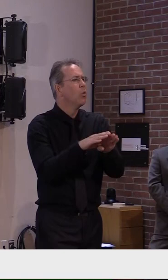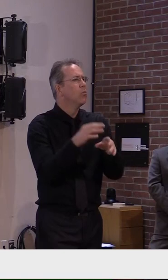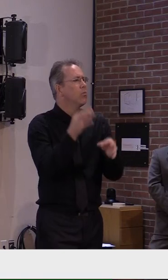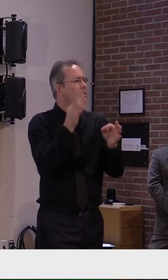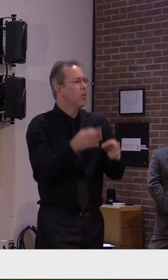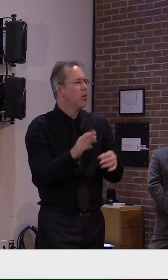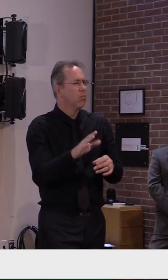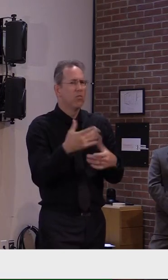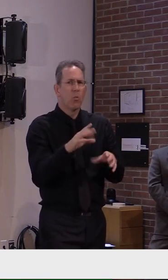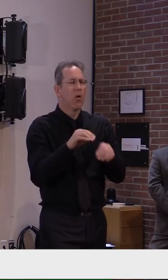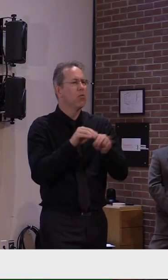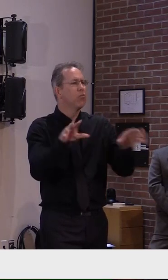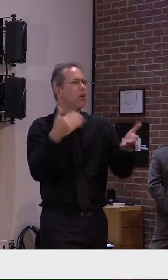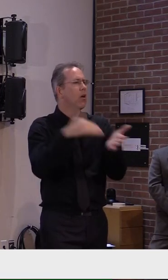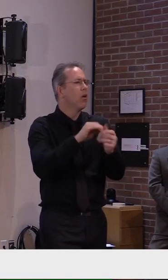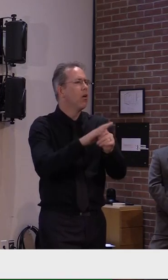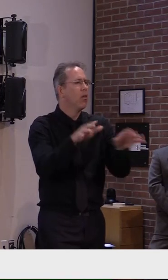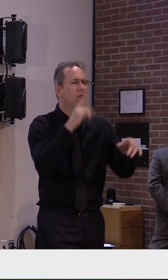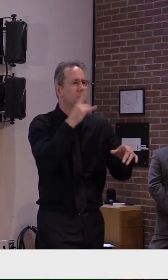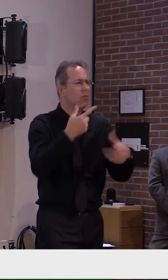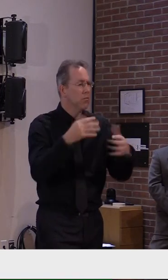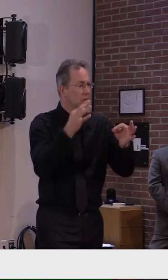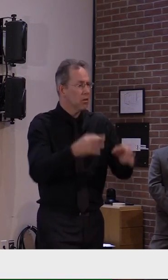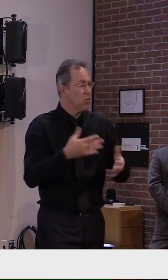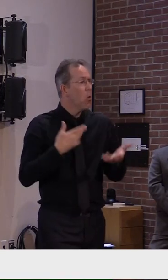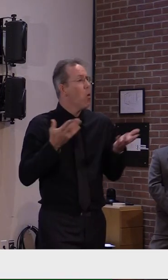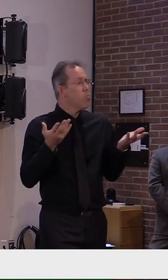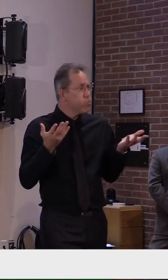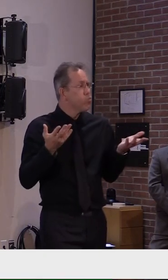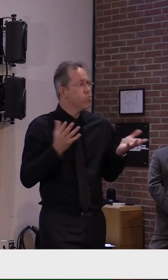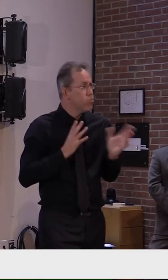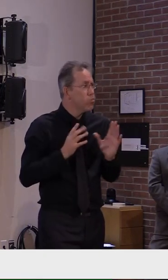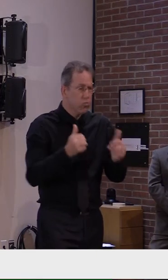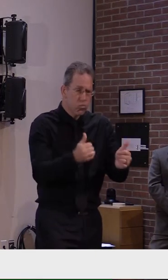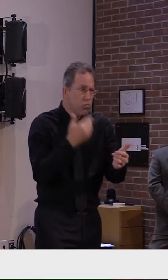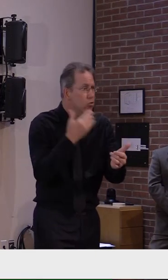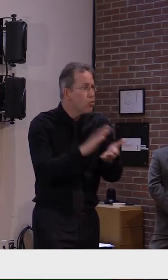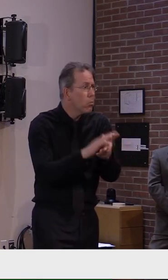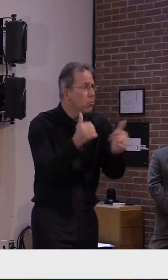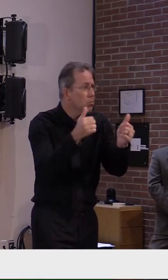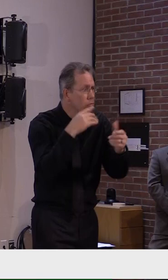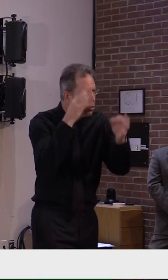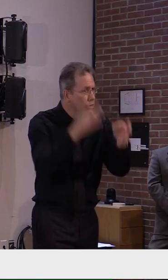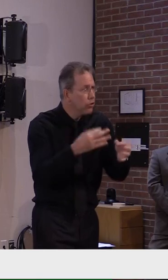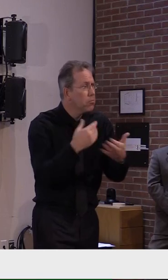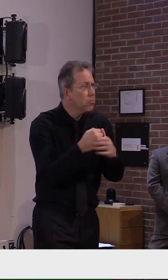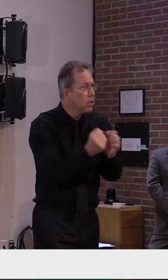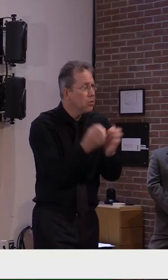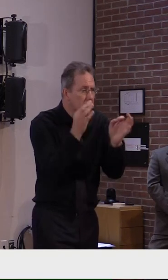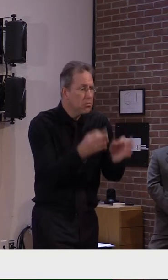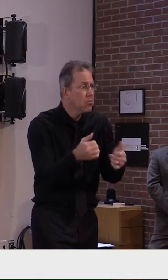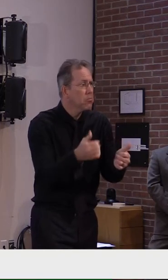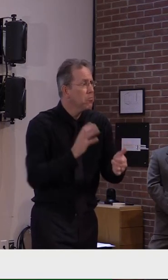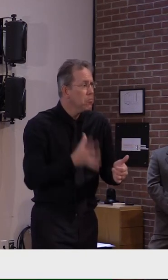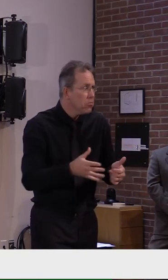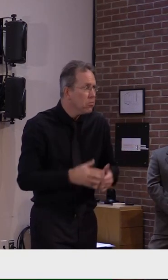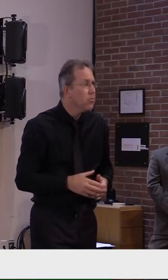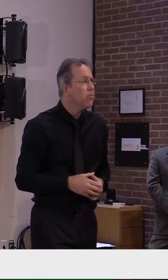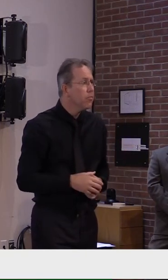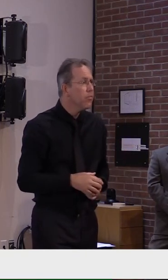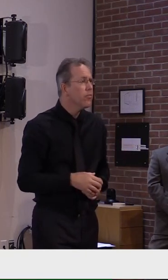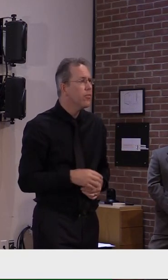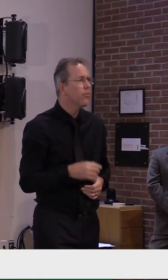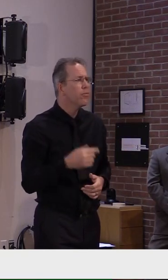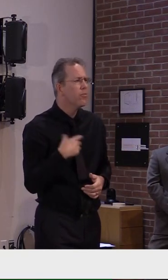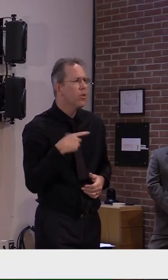with. Uh, that's just one example, um, but I don't believe there was anything in the executive order that said close all of your town offices.